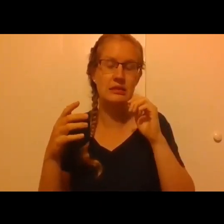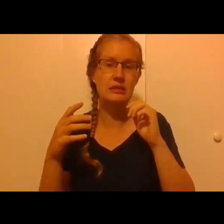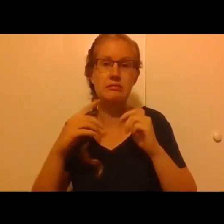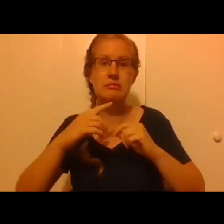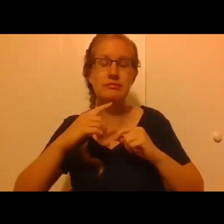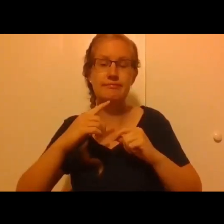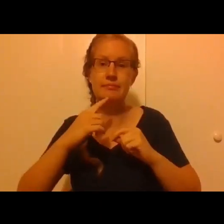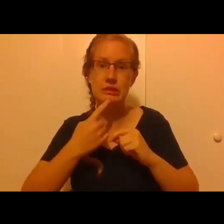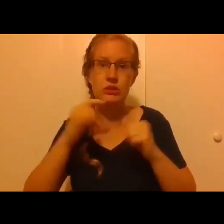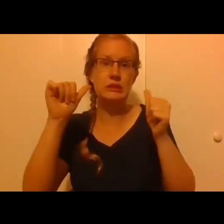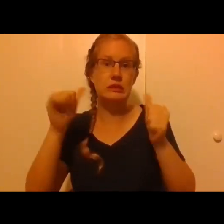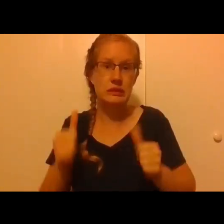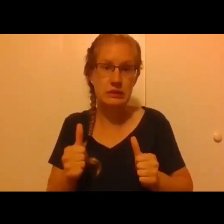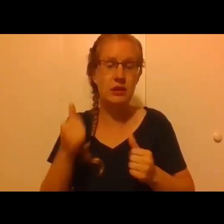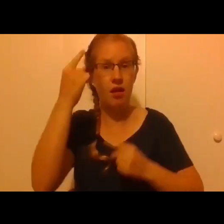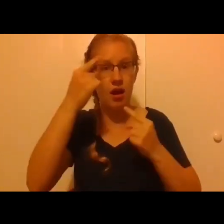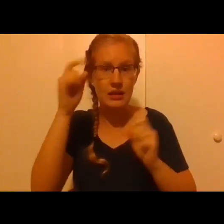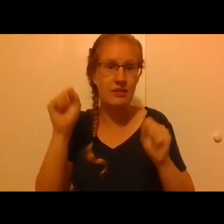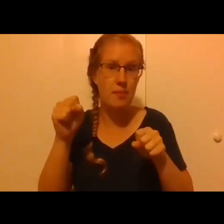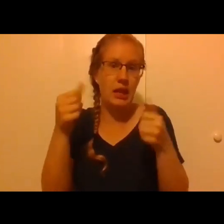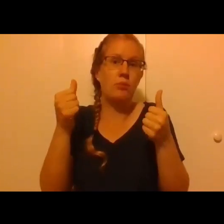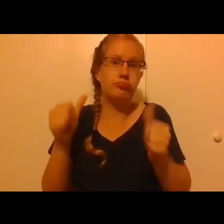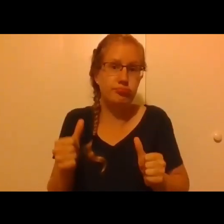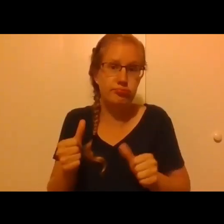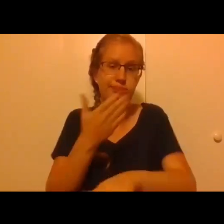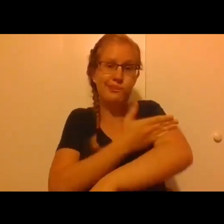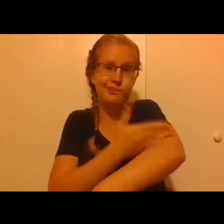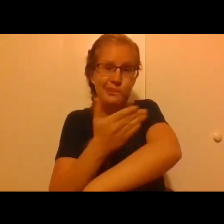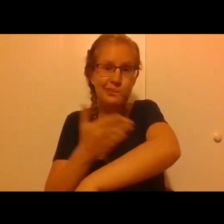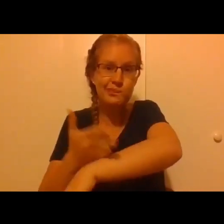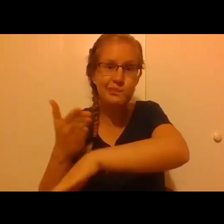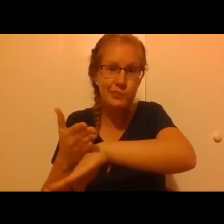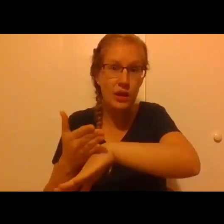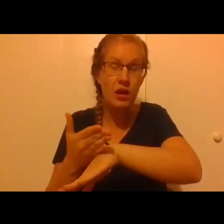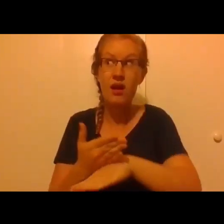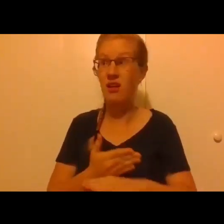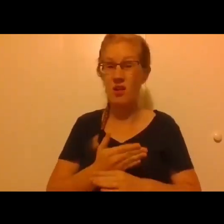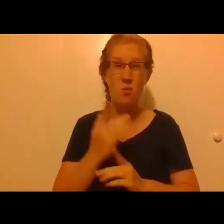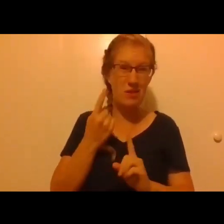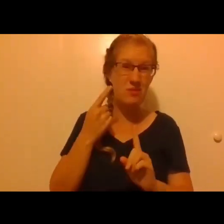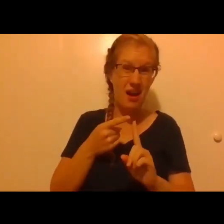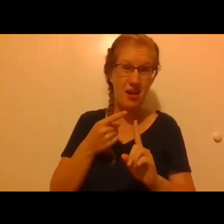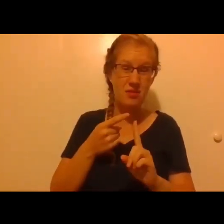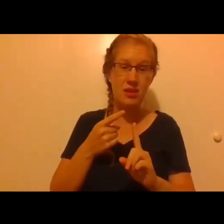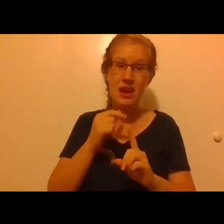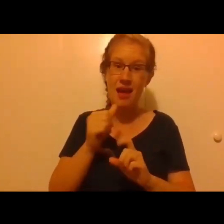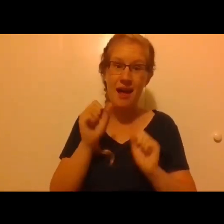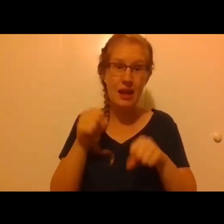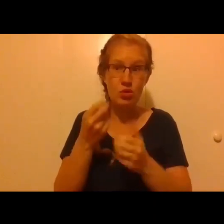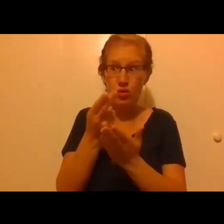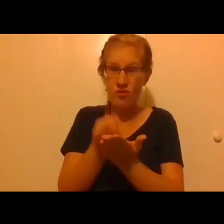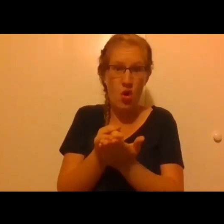regression in cognitive ability to the point where he at one point was not able to get up off the floor.